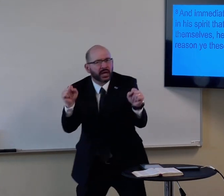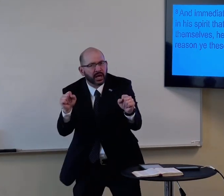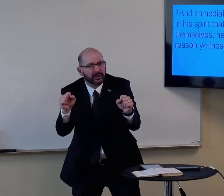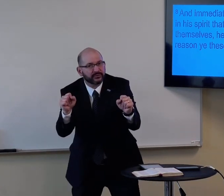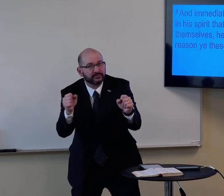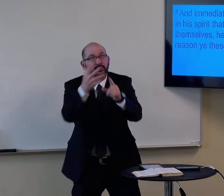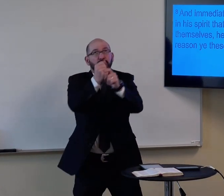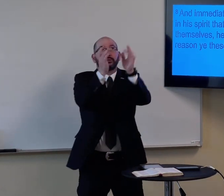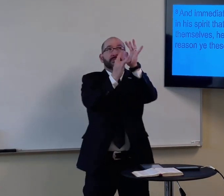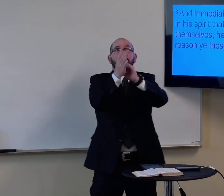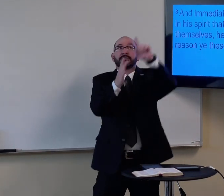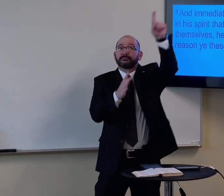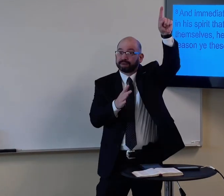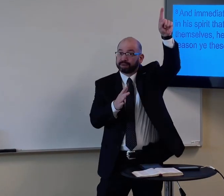says how how do we get saved?